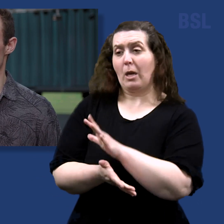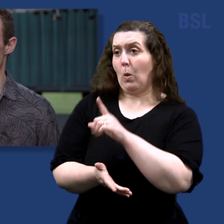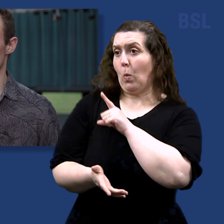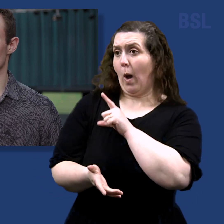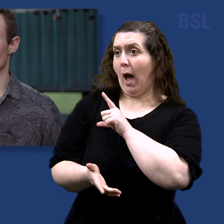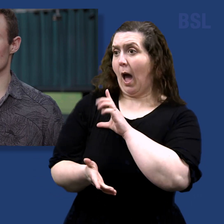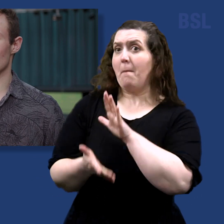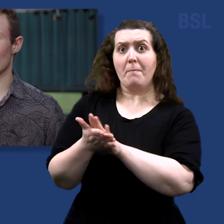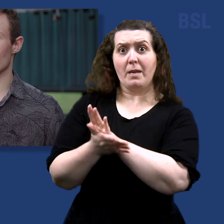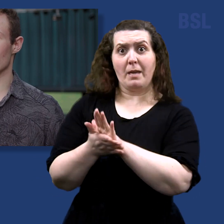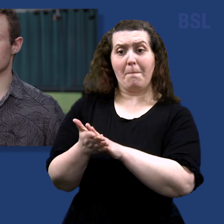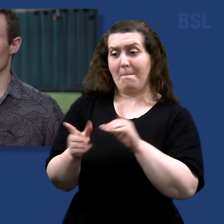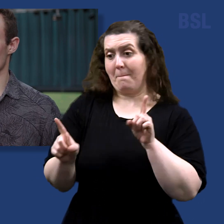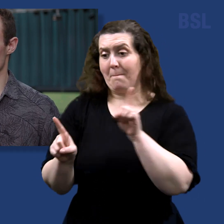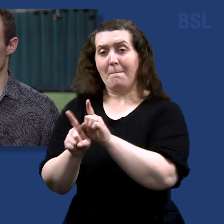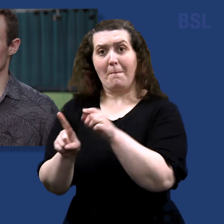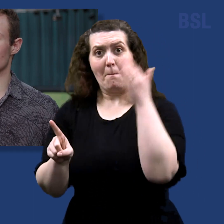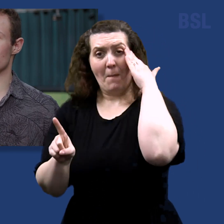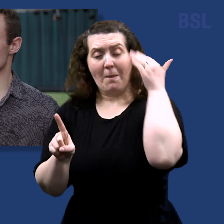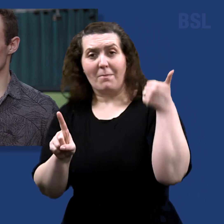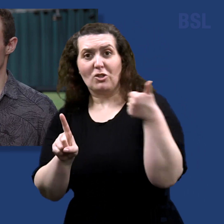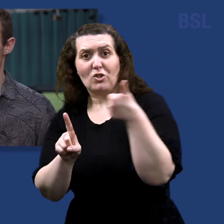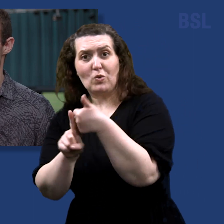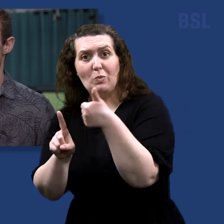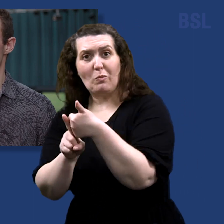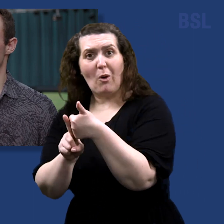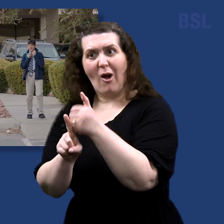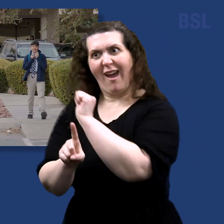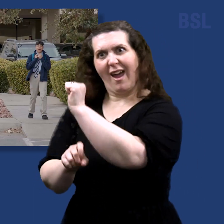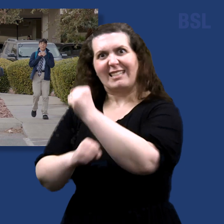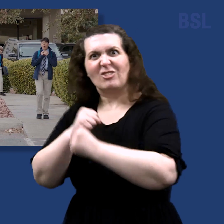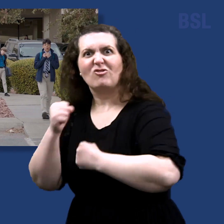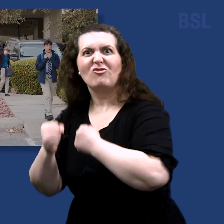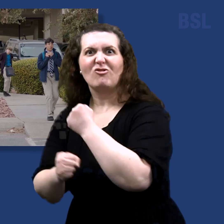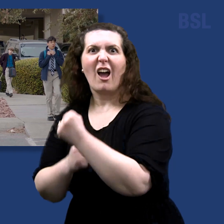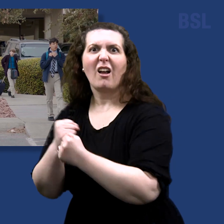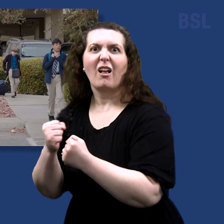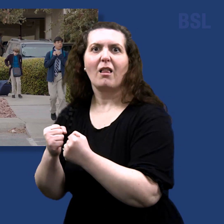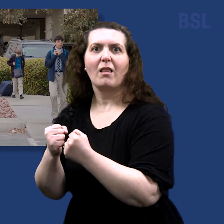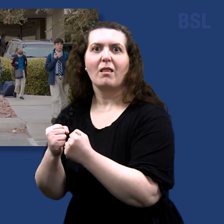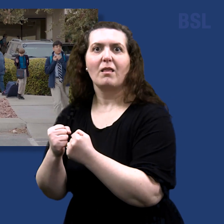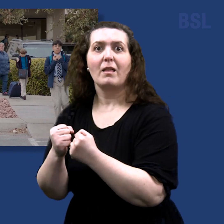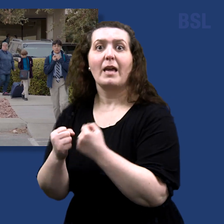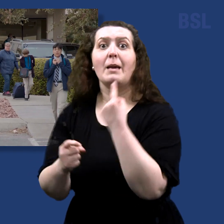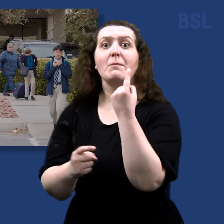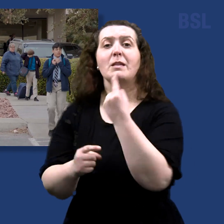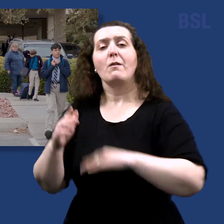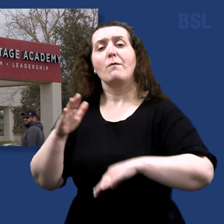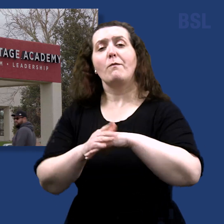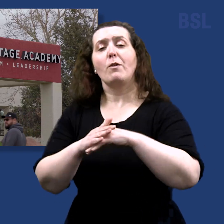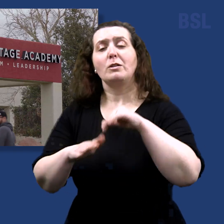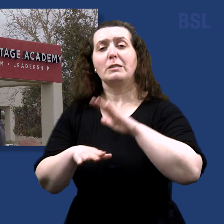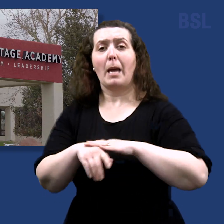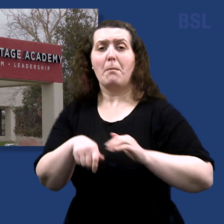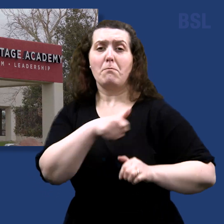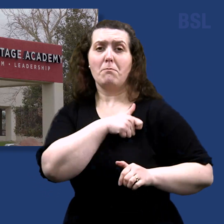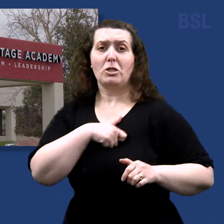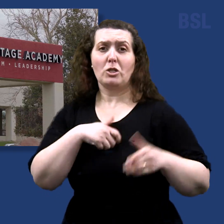her and be able to help her in struggling times. He serves full time in various ways at the American Heritage